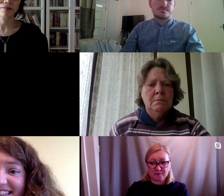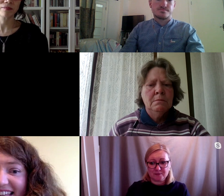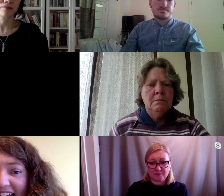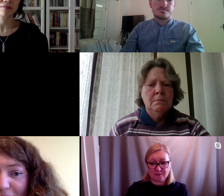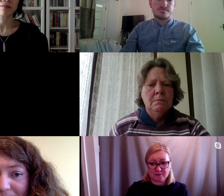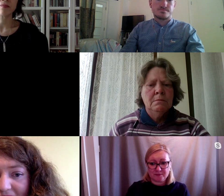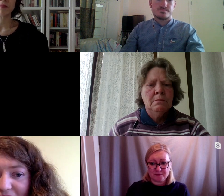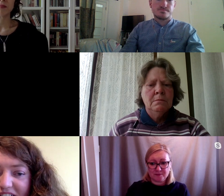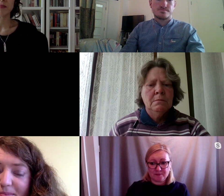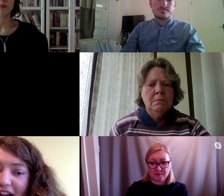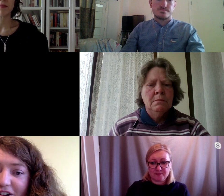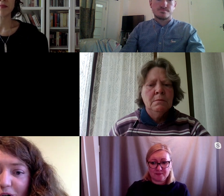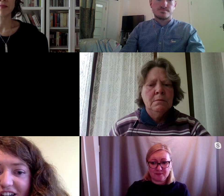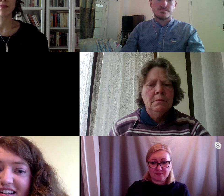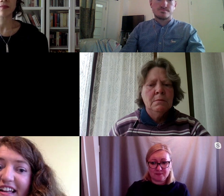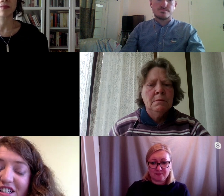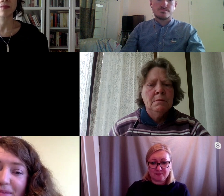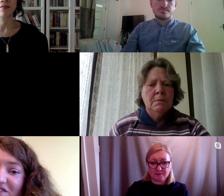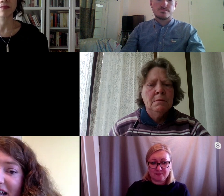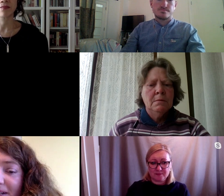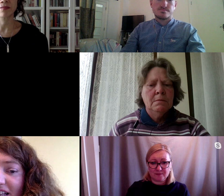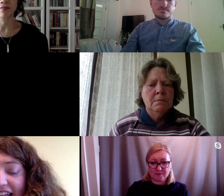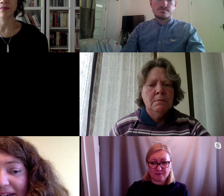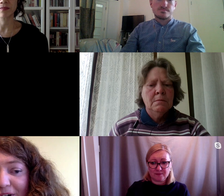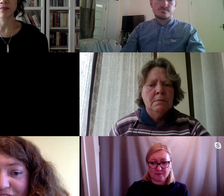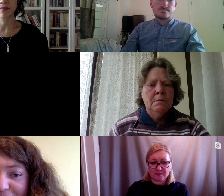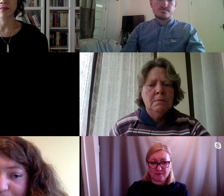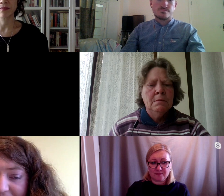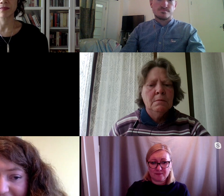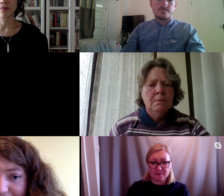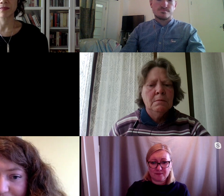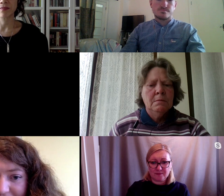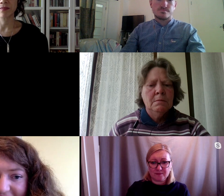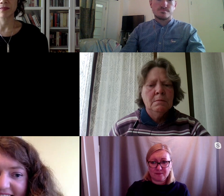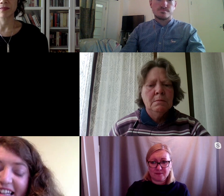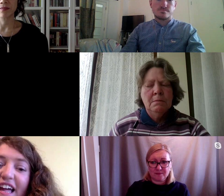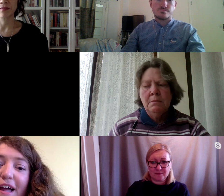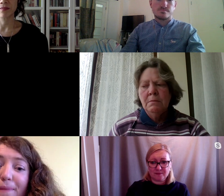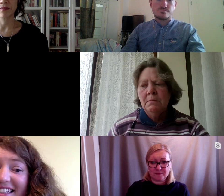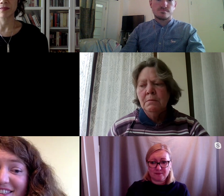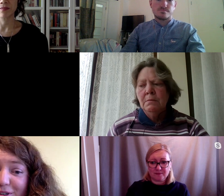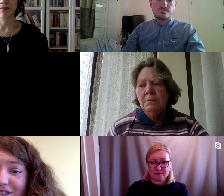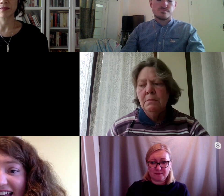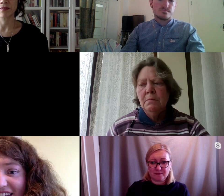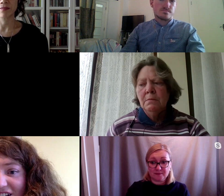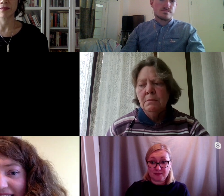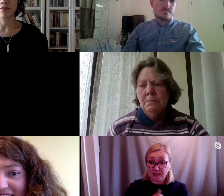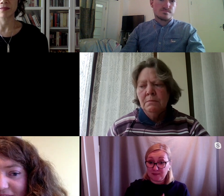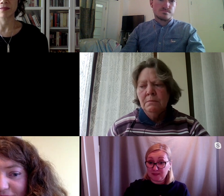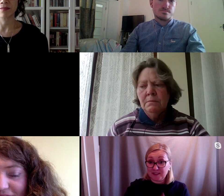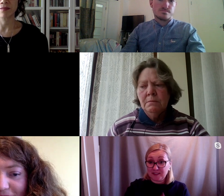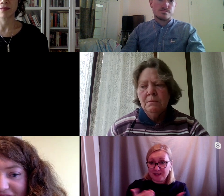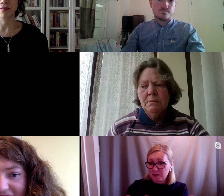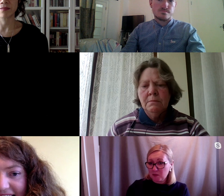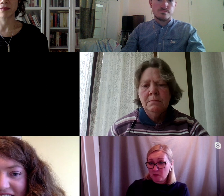This is a live webinar which is being recorded and should be available on YouTube over the next couple of days. Please do send in your